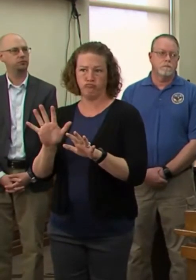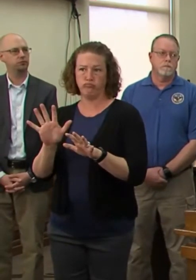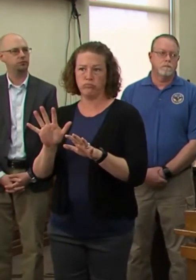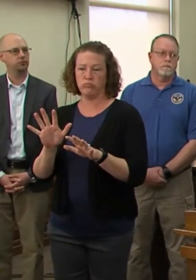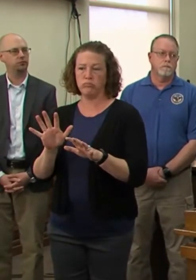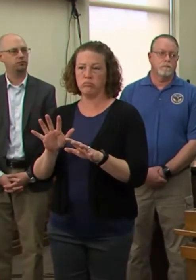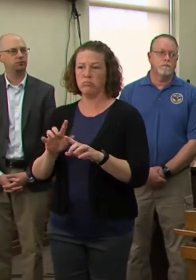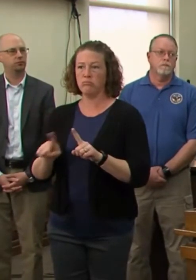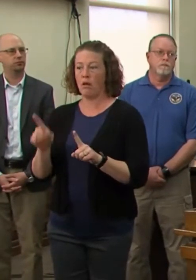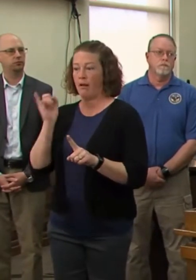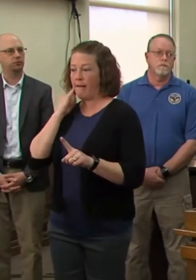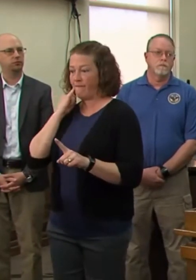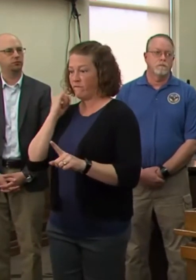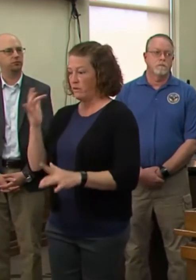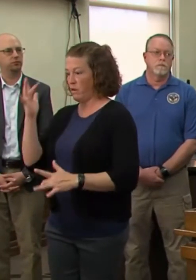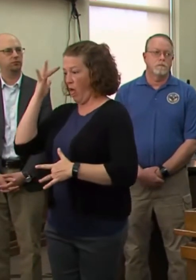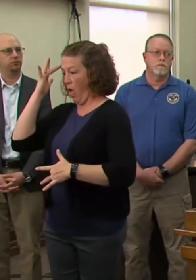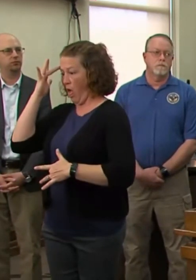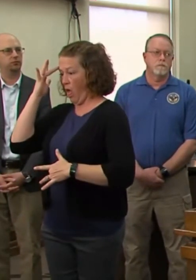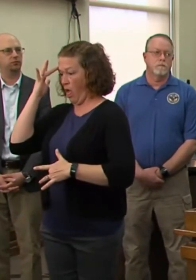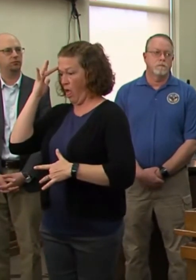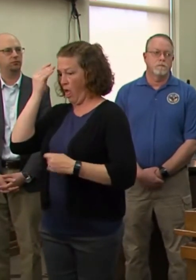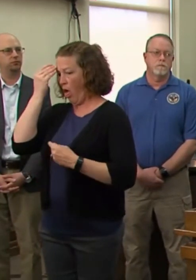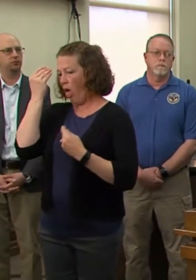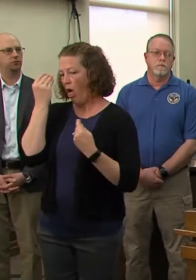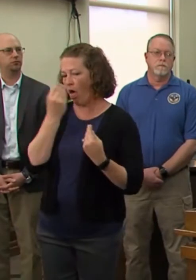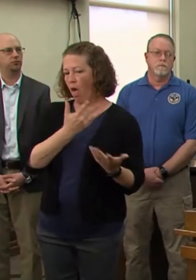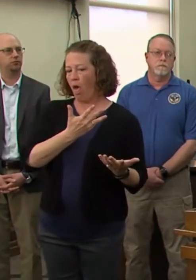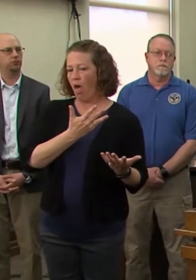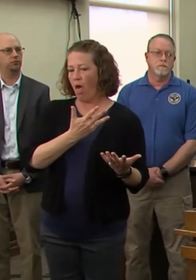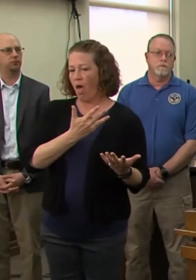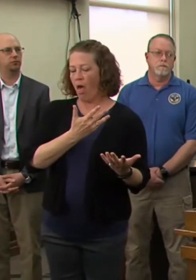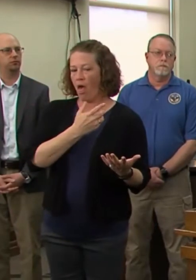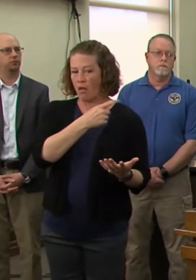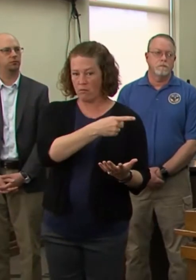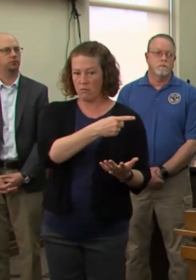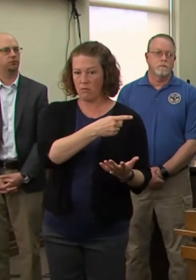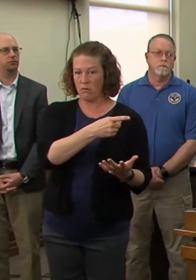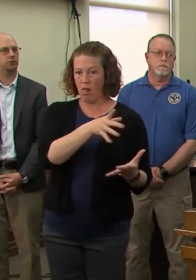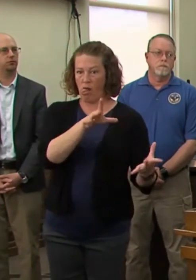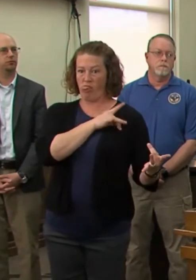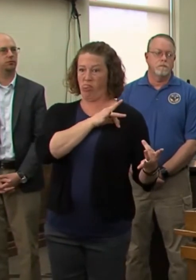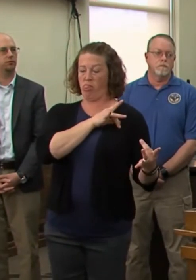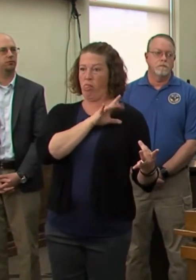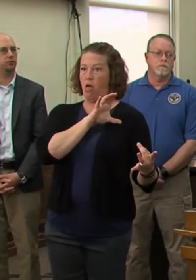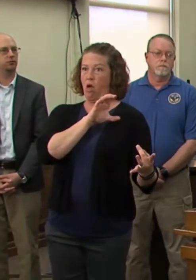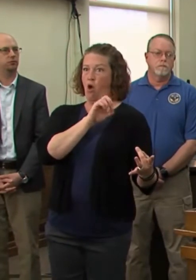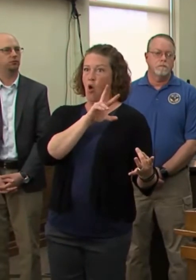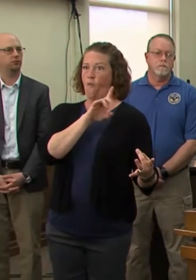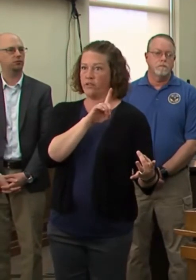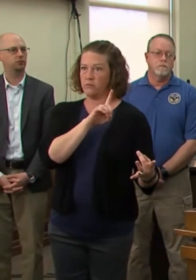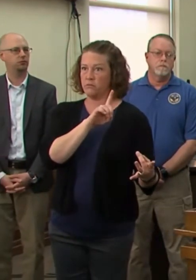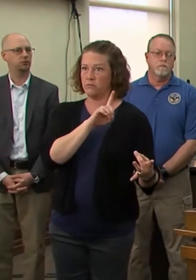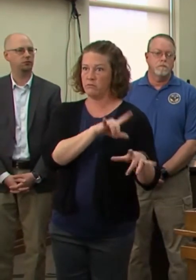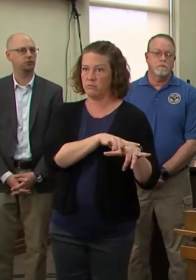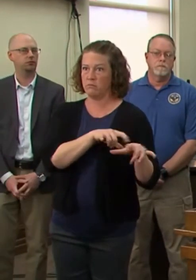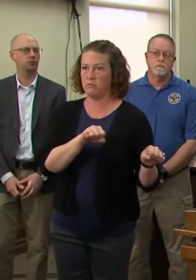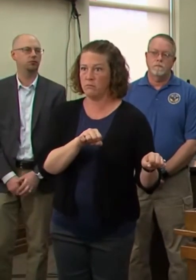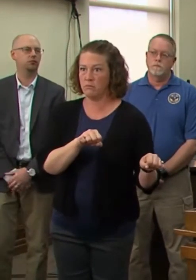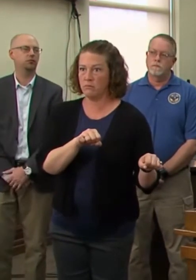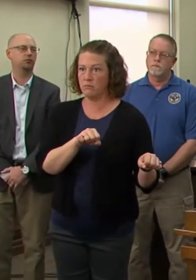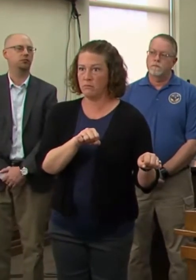sick and then they get coronavirus, or if you get coronavirus while you are sick with the flu or a cold,